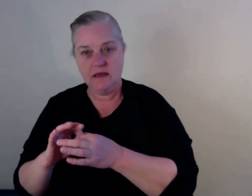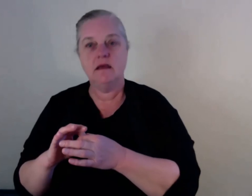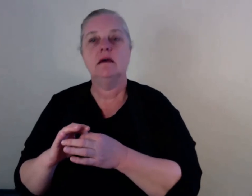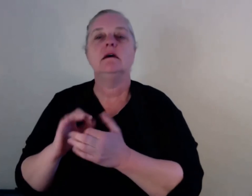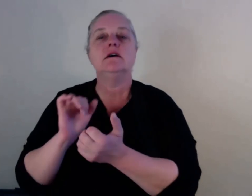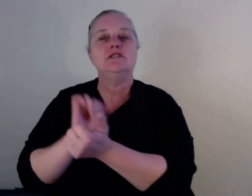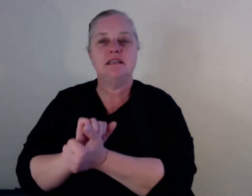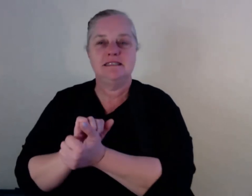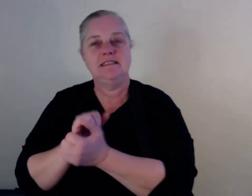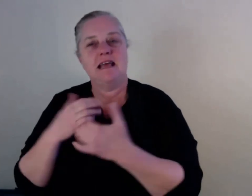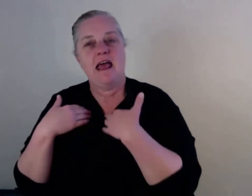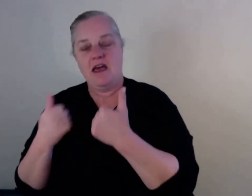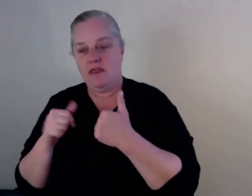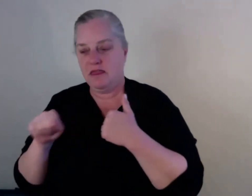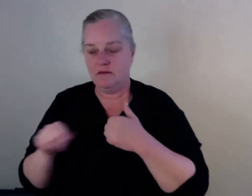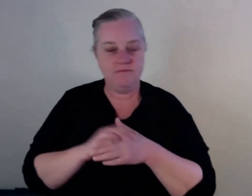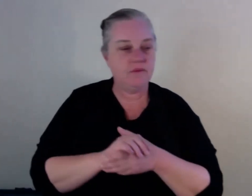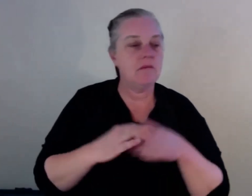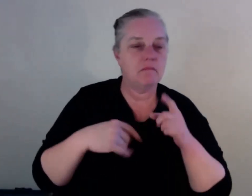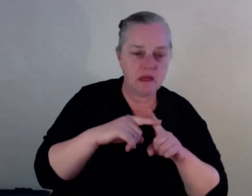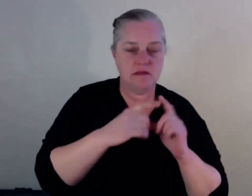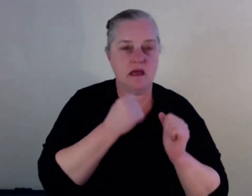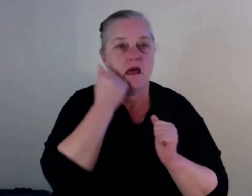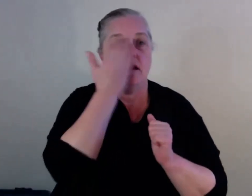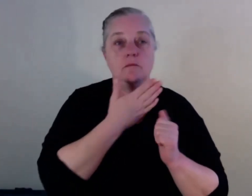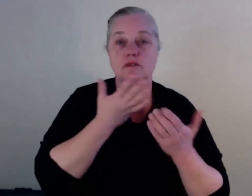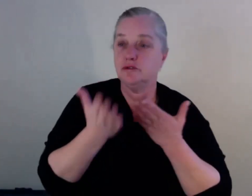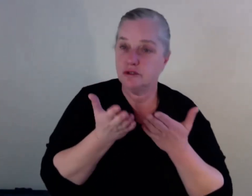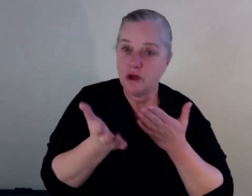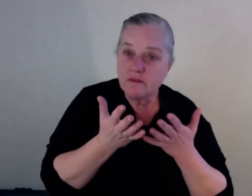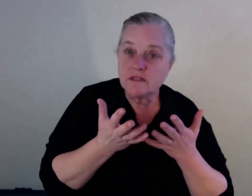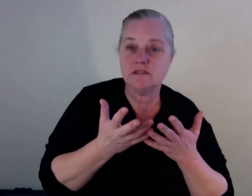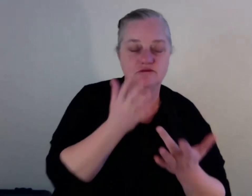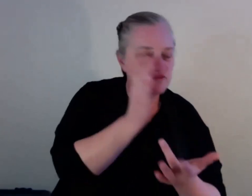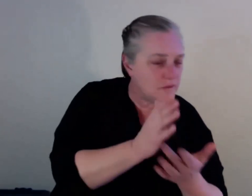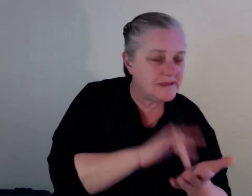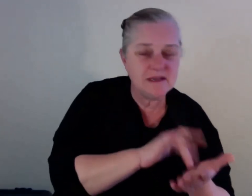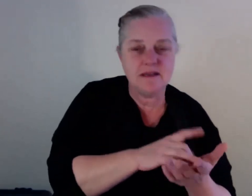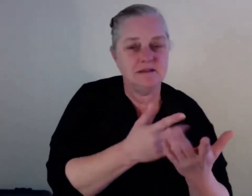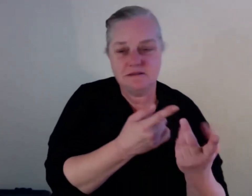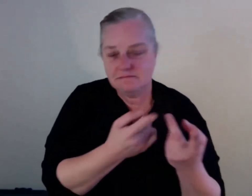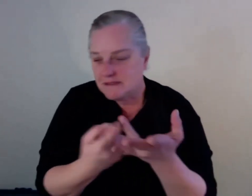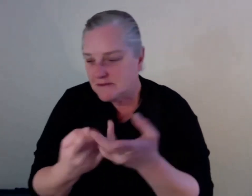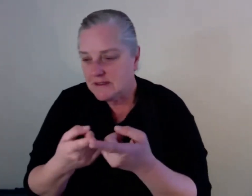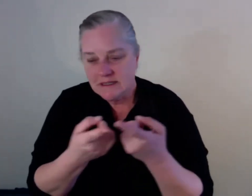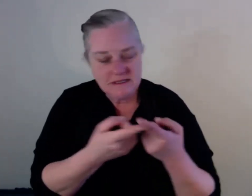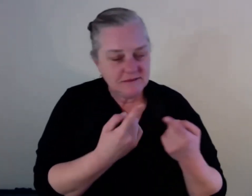even drop-in centres, you will get in, you will get in and you will expose people to it. And, you know, and